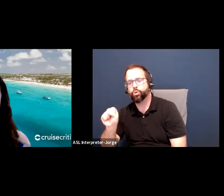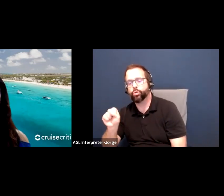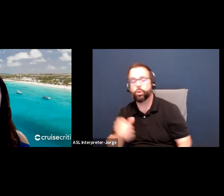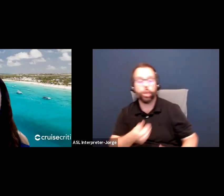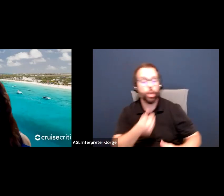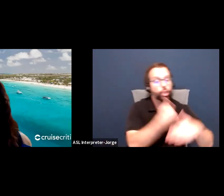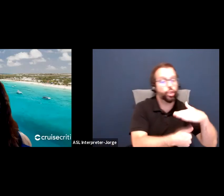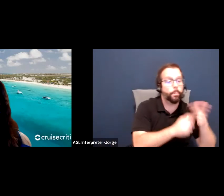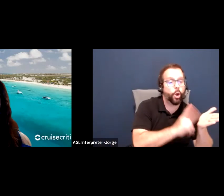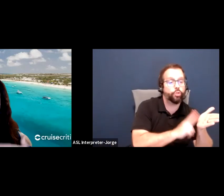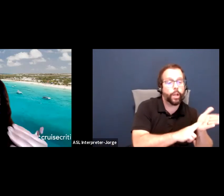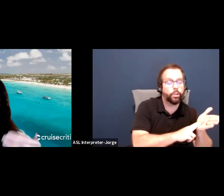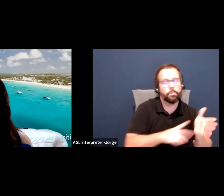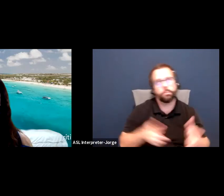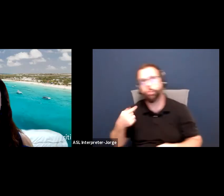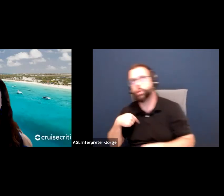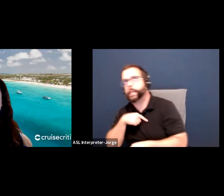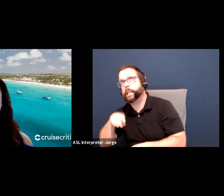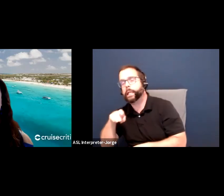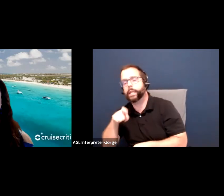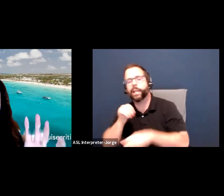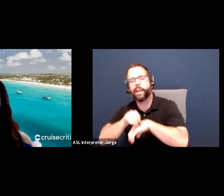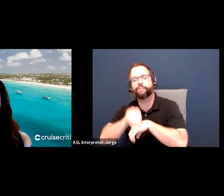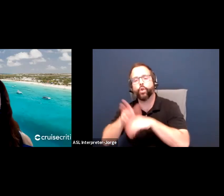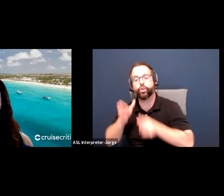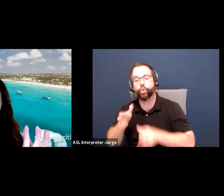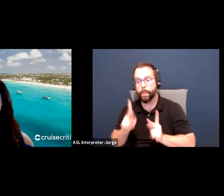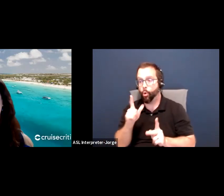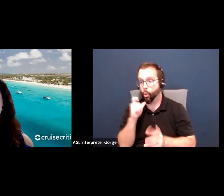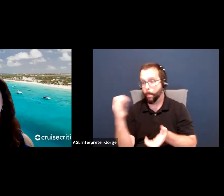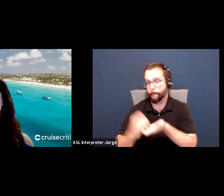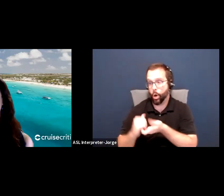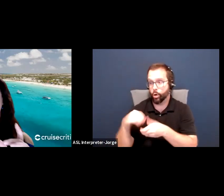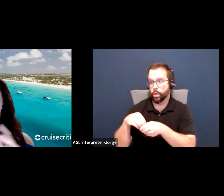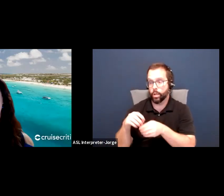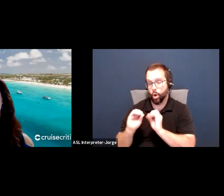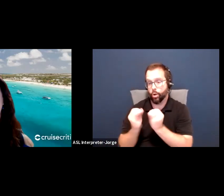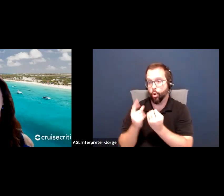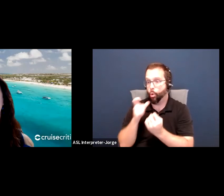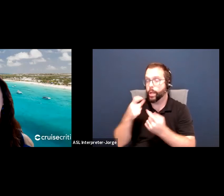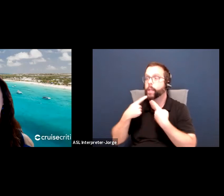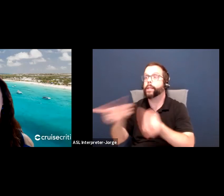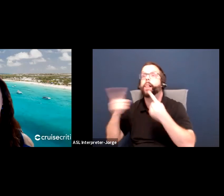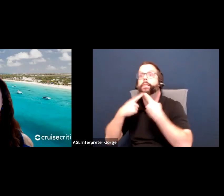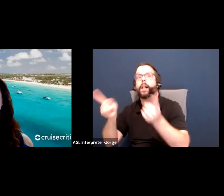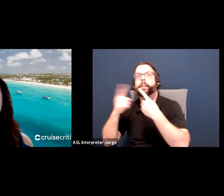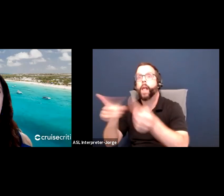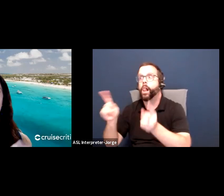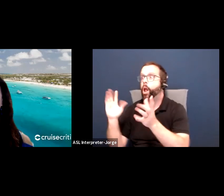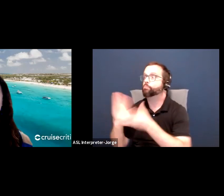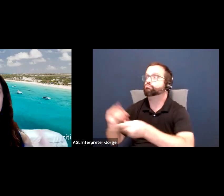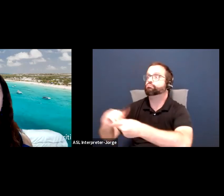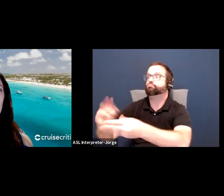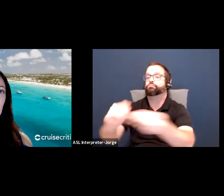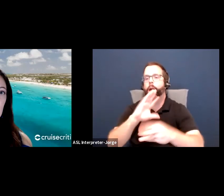community, like partner organizations who help get the word out about your center, but also who you might partner with for, let's